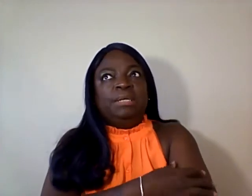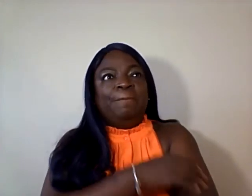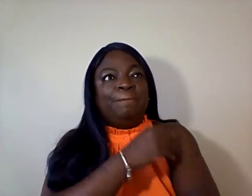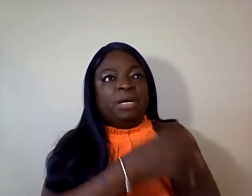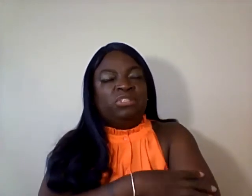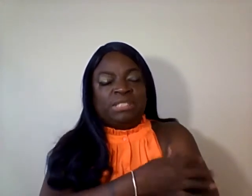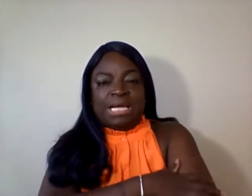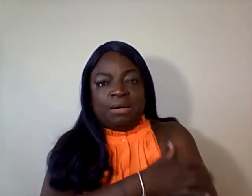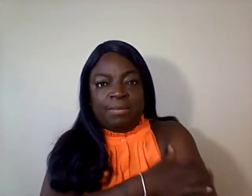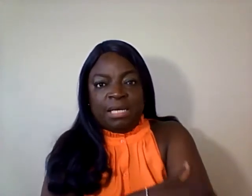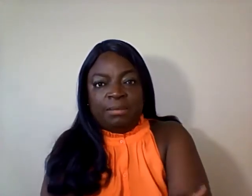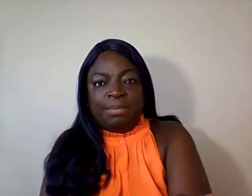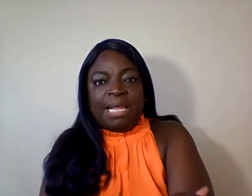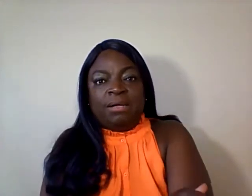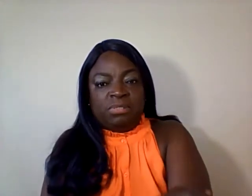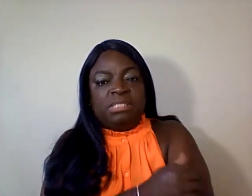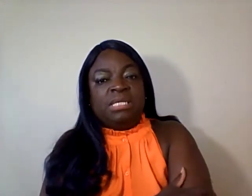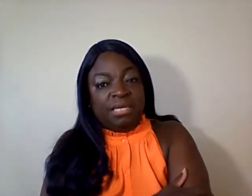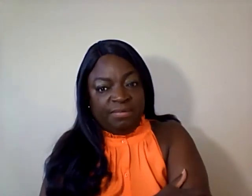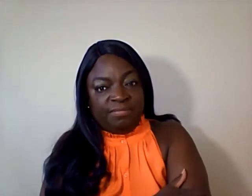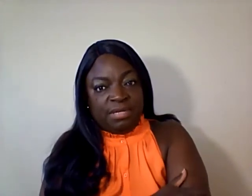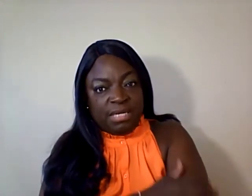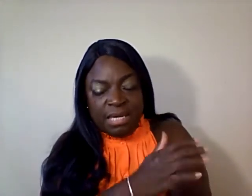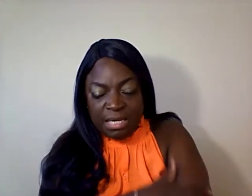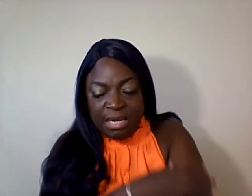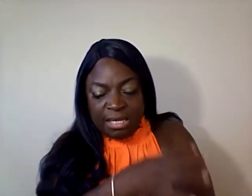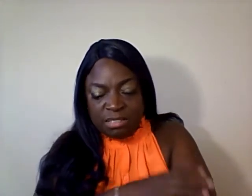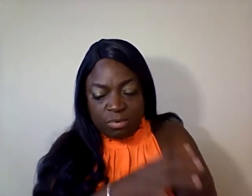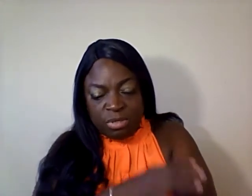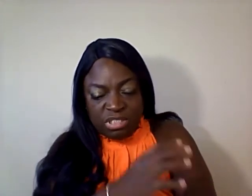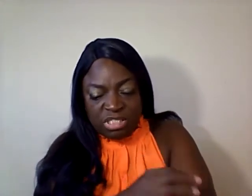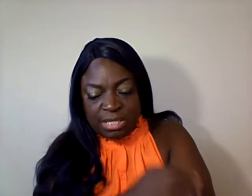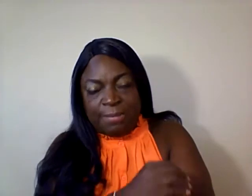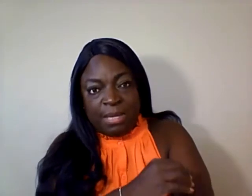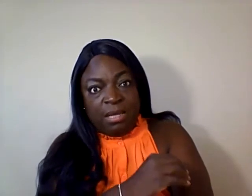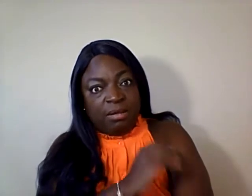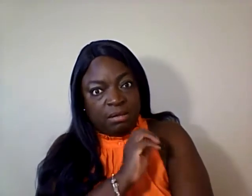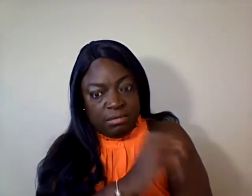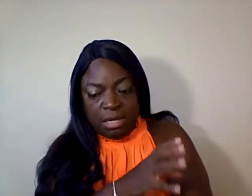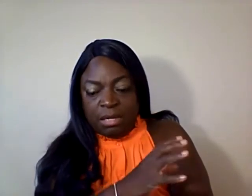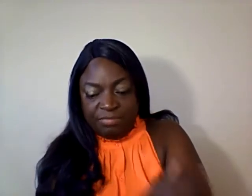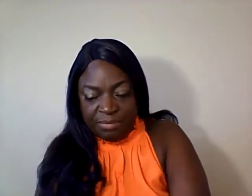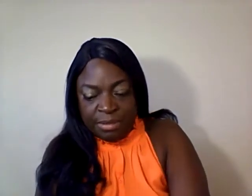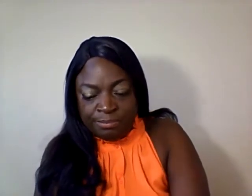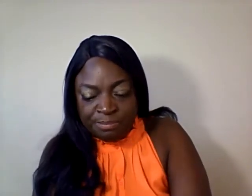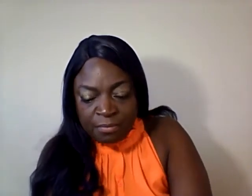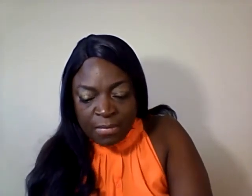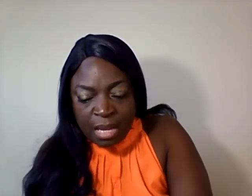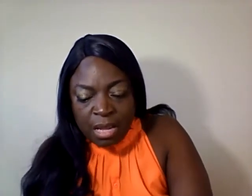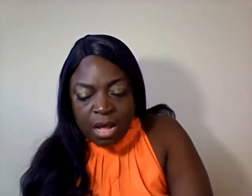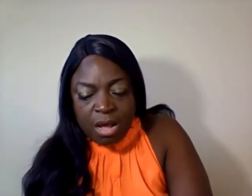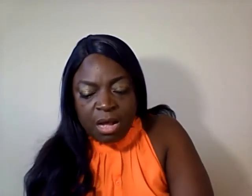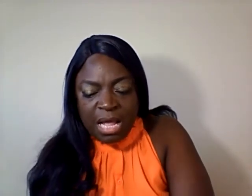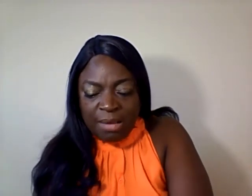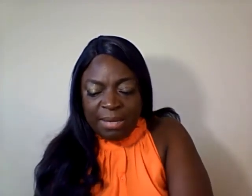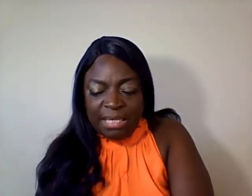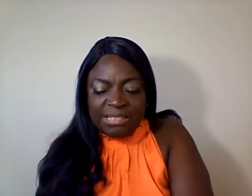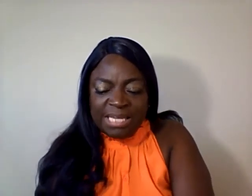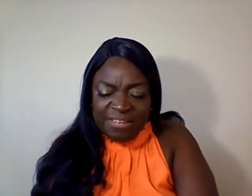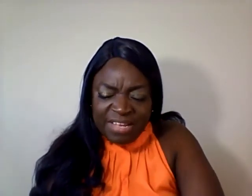bursting out of my blouse sleeve. It has swollen just that be, like, for real. Uh, how many TVs?